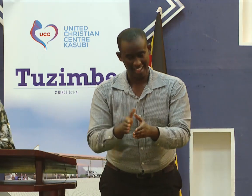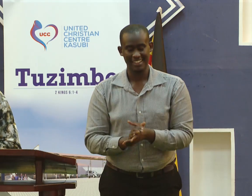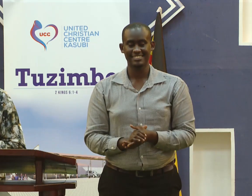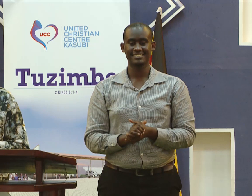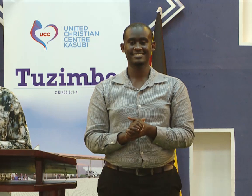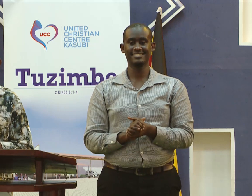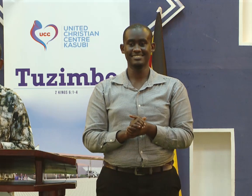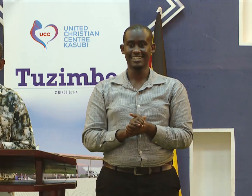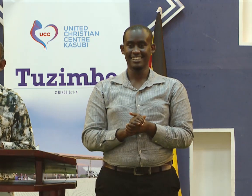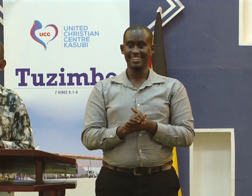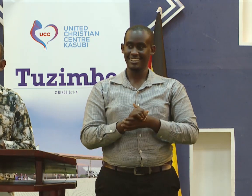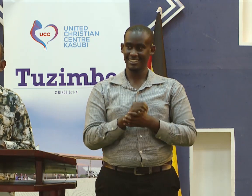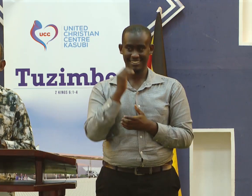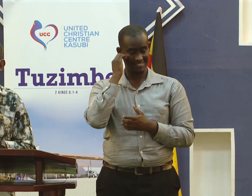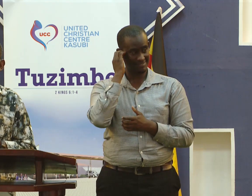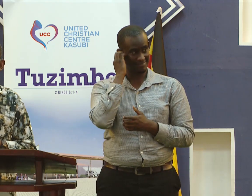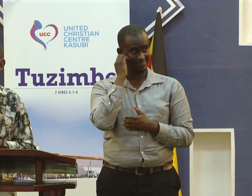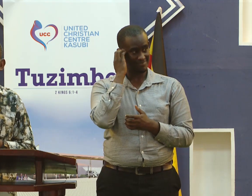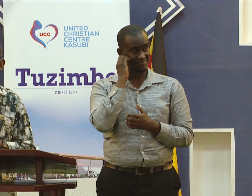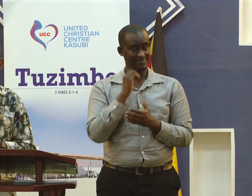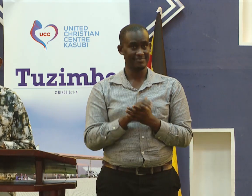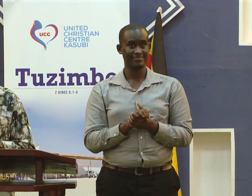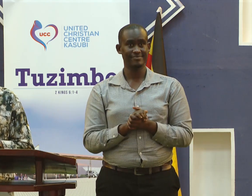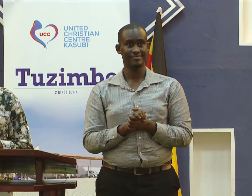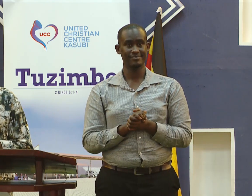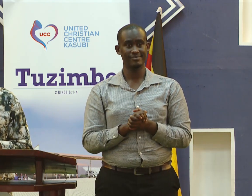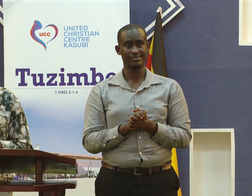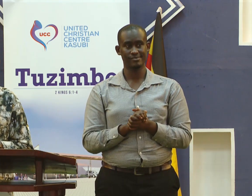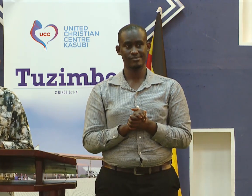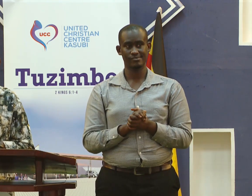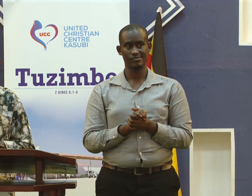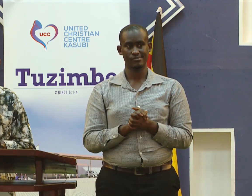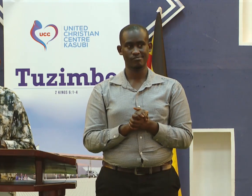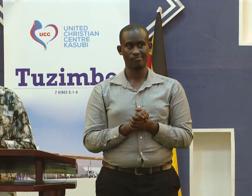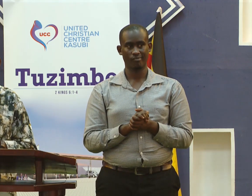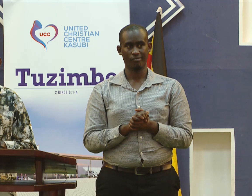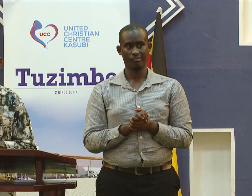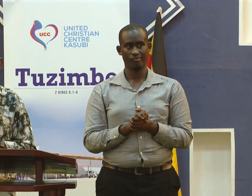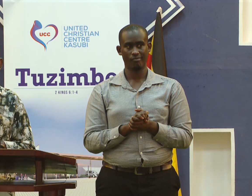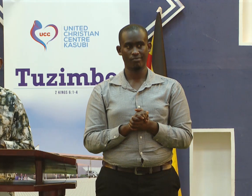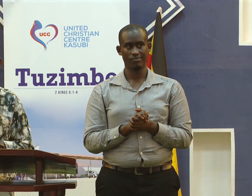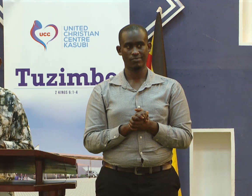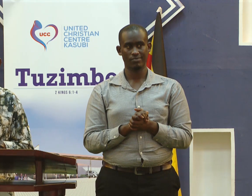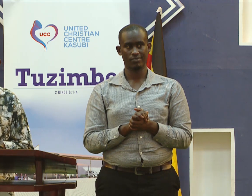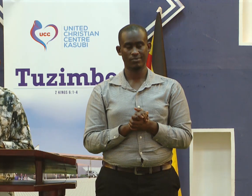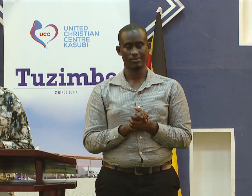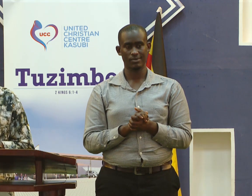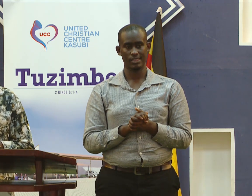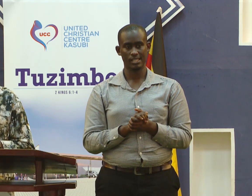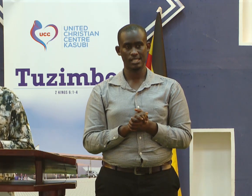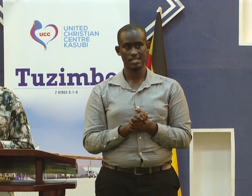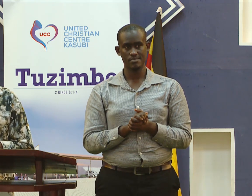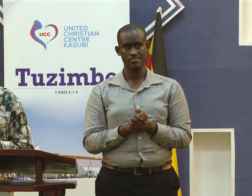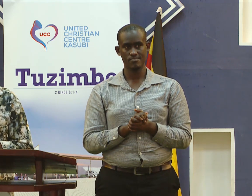as Janice and Jambres opposed Moses, so also these men opposed the truth men of